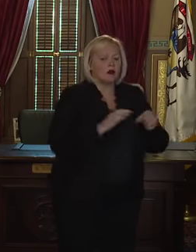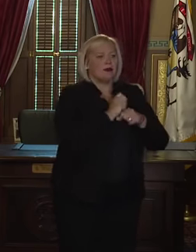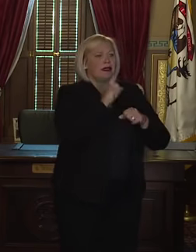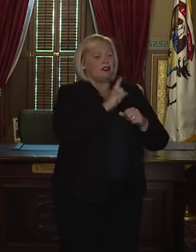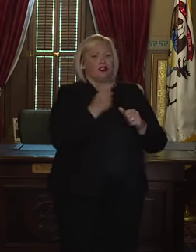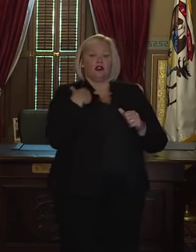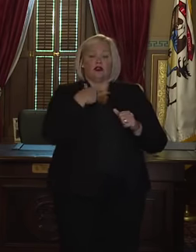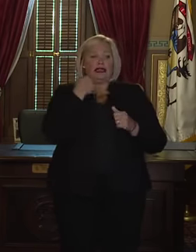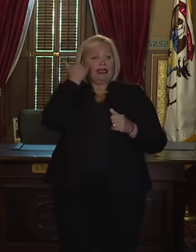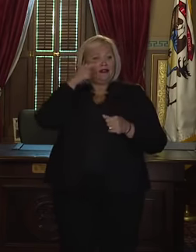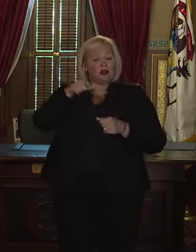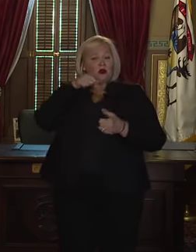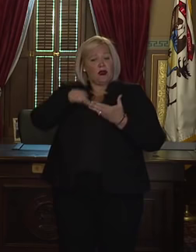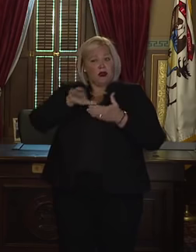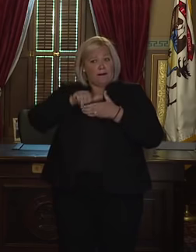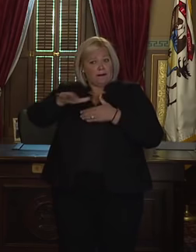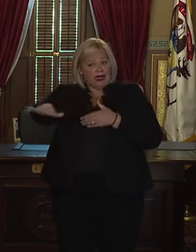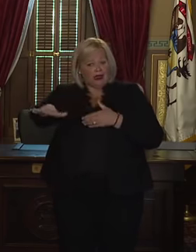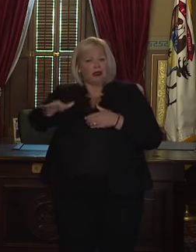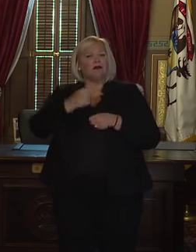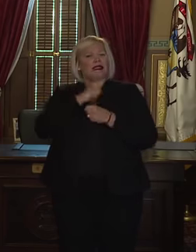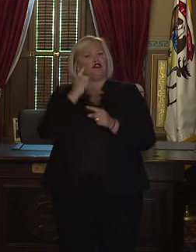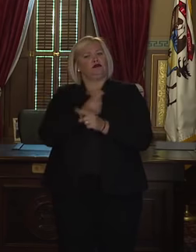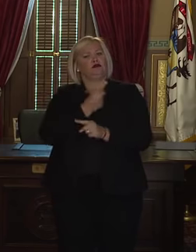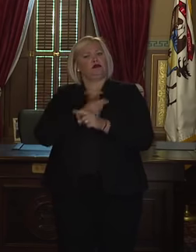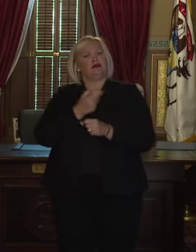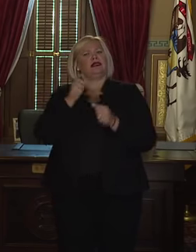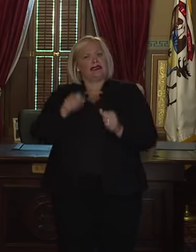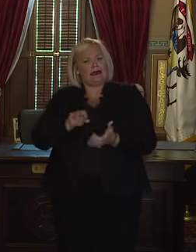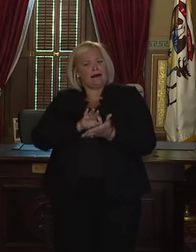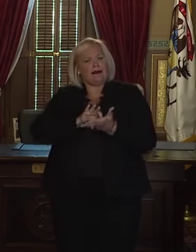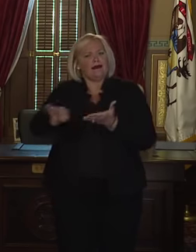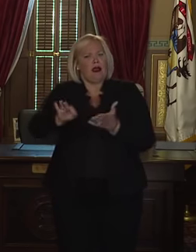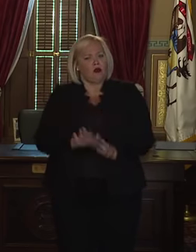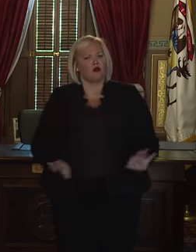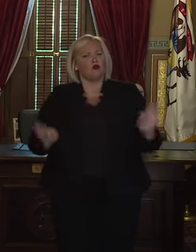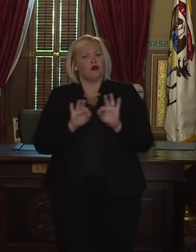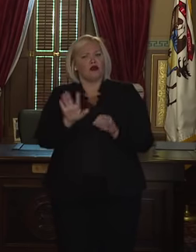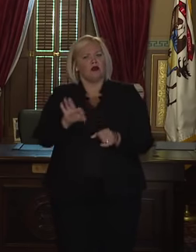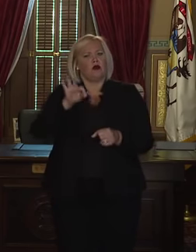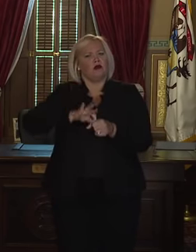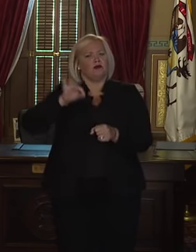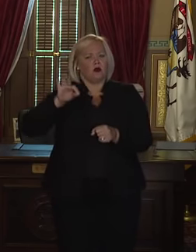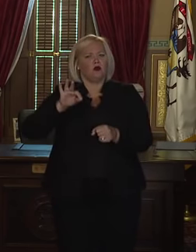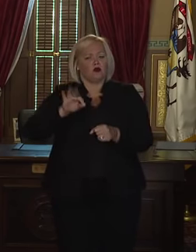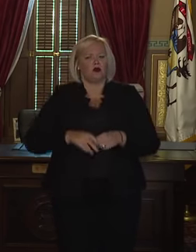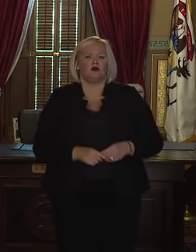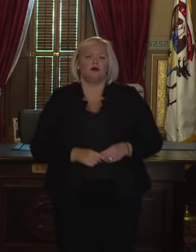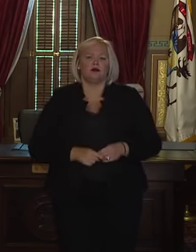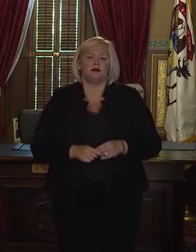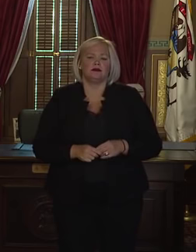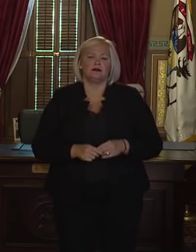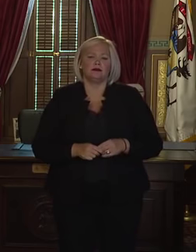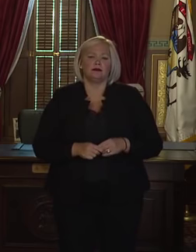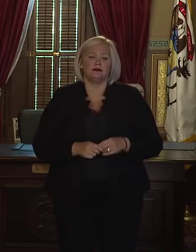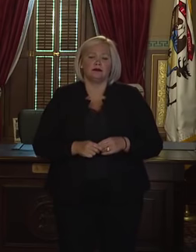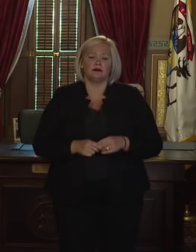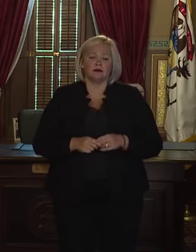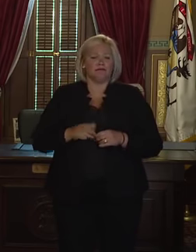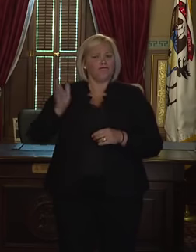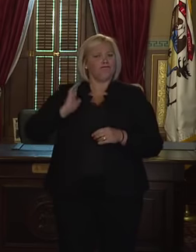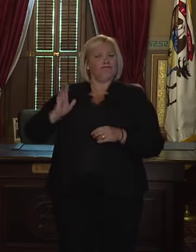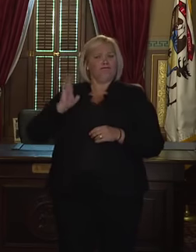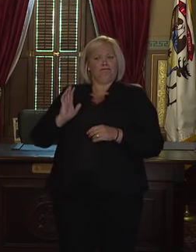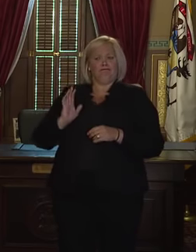every voter can exercise their constitutional right to vote absentee and to make sure that their vote counts. Originally,